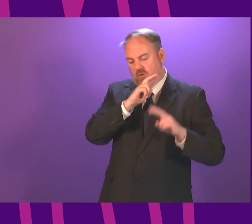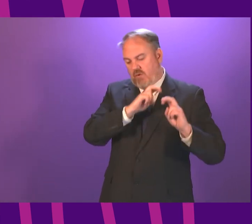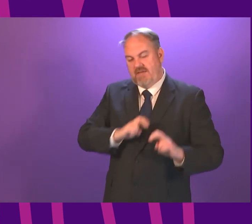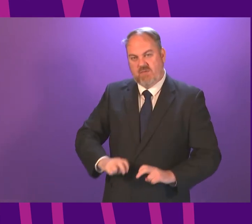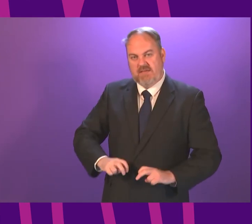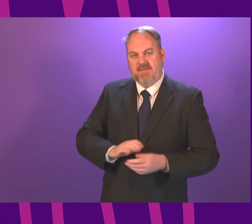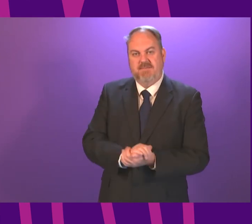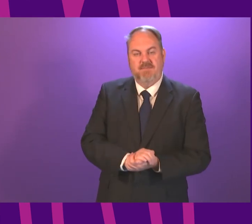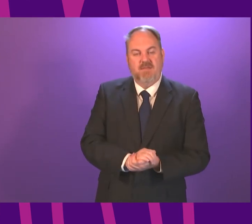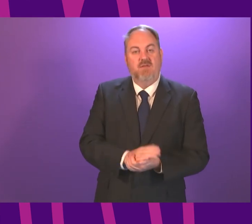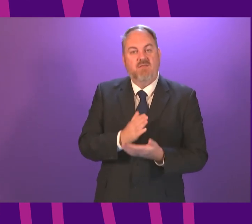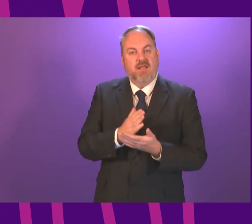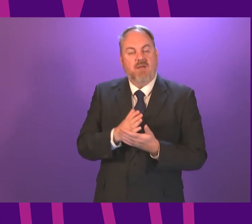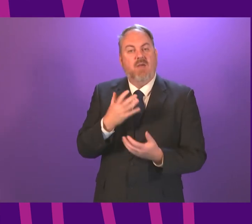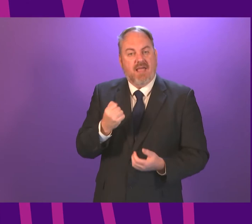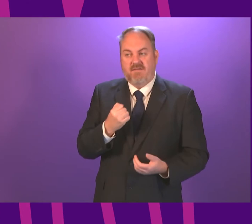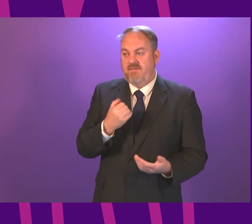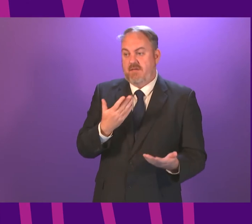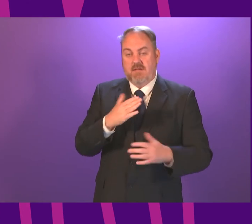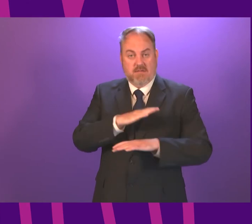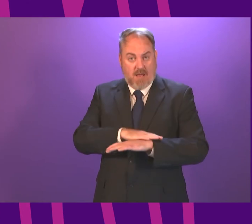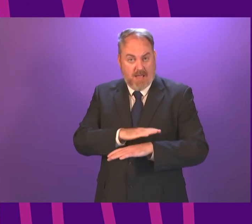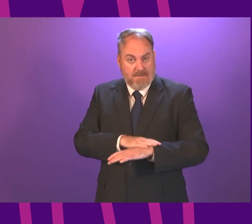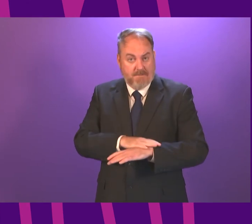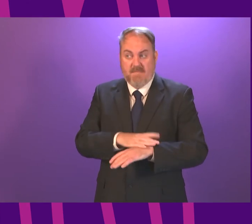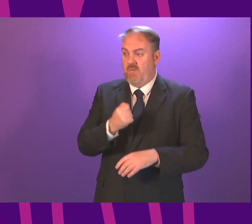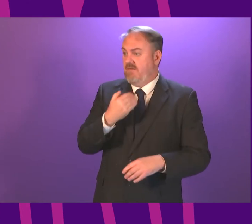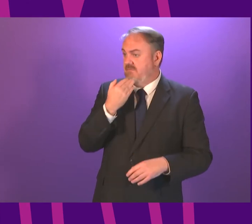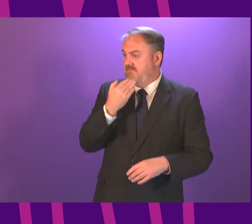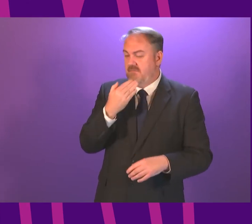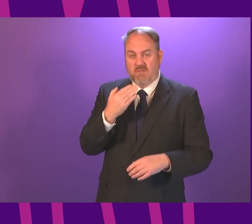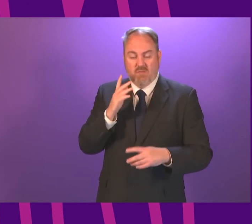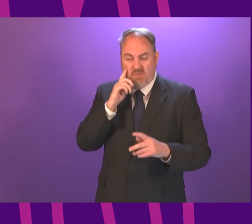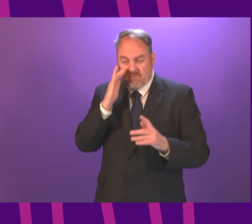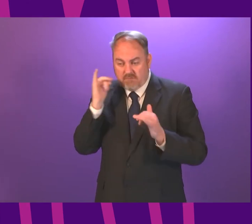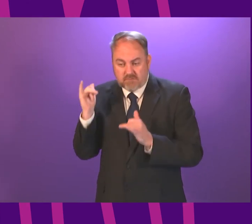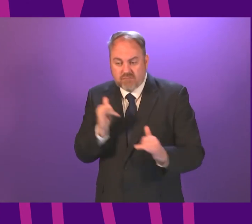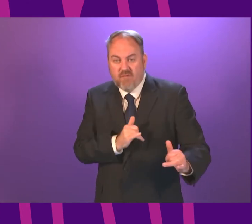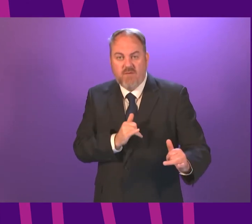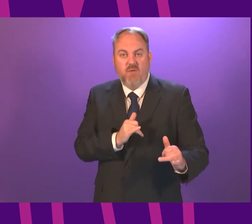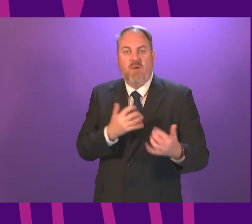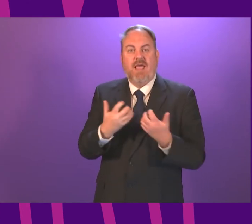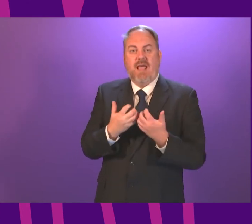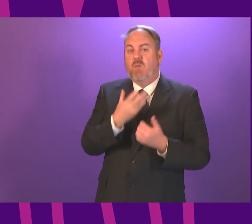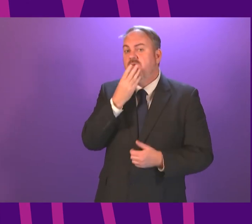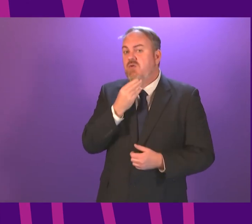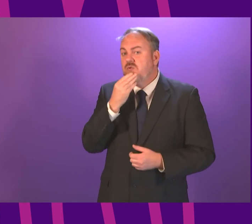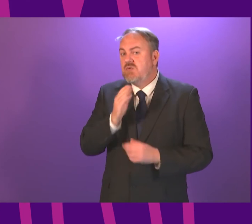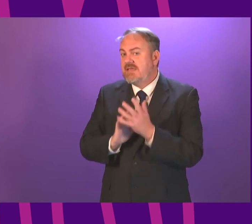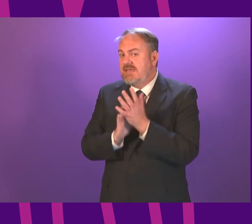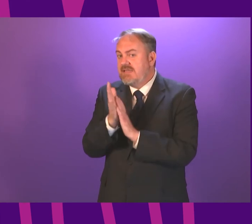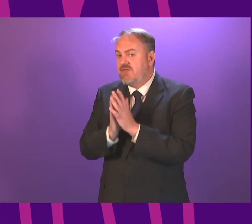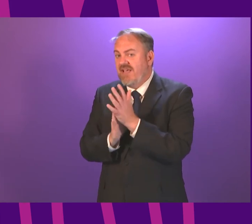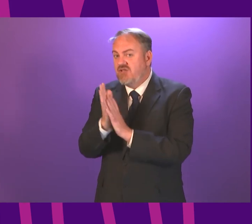is important. There is time, and this Government is committed to doing it, to review the role that incineration plays in